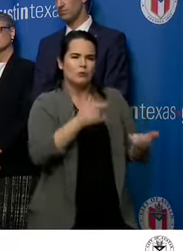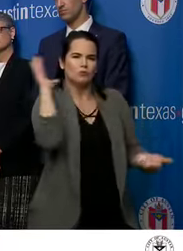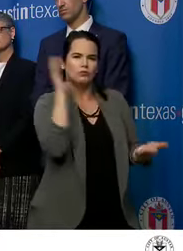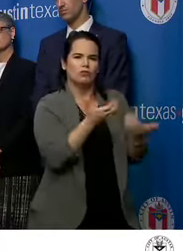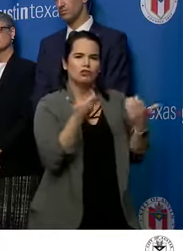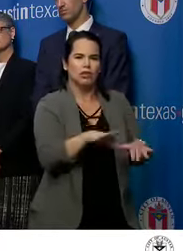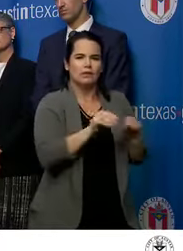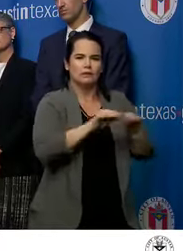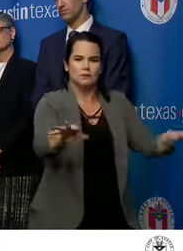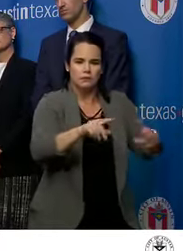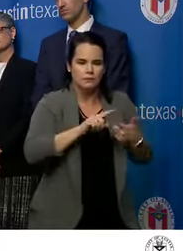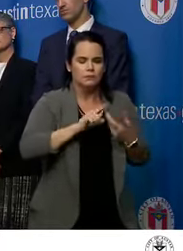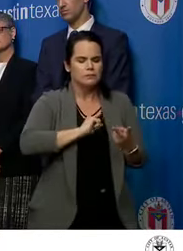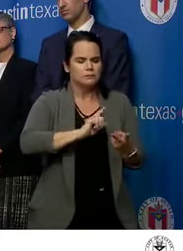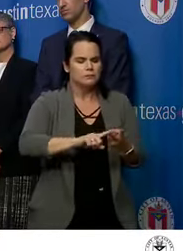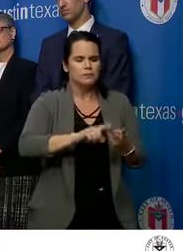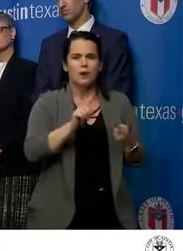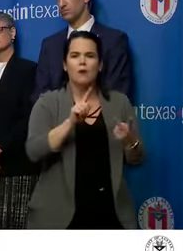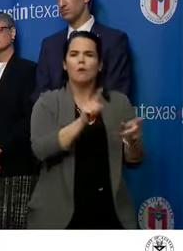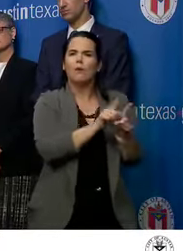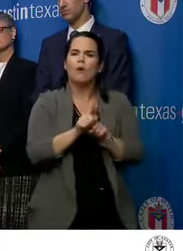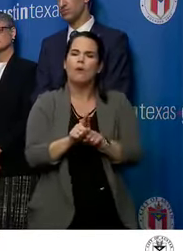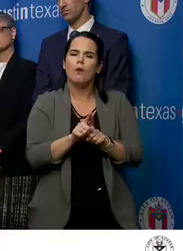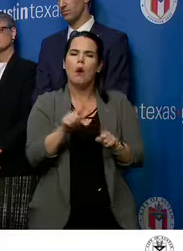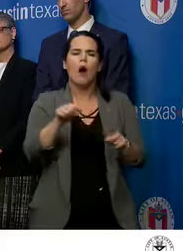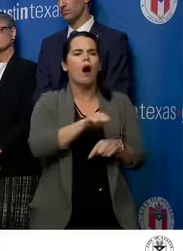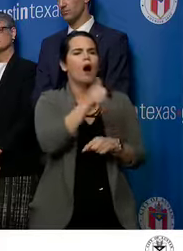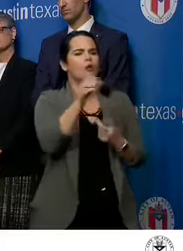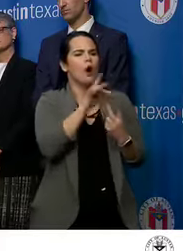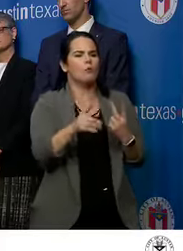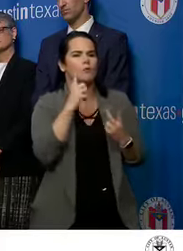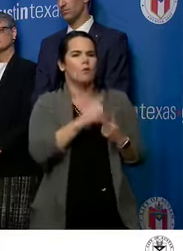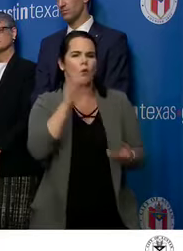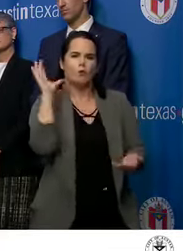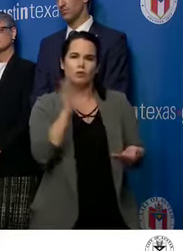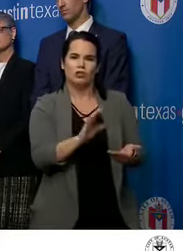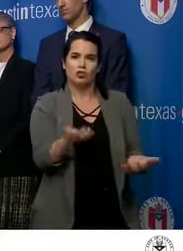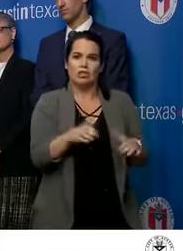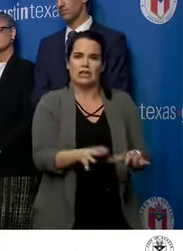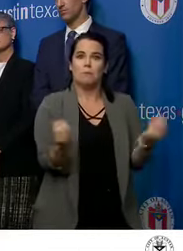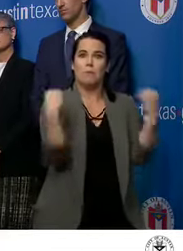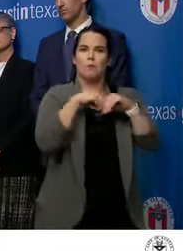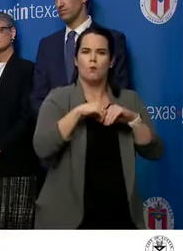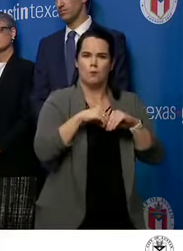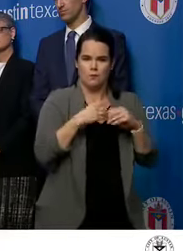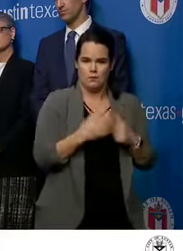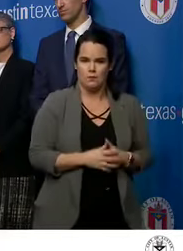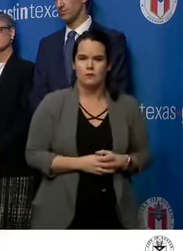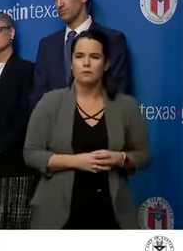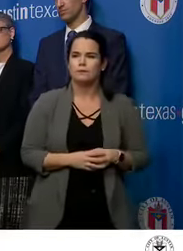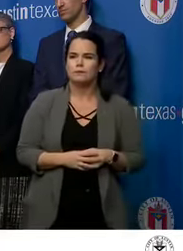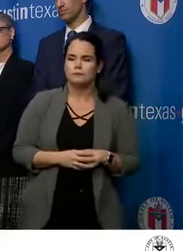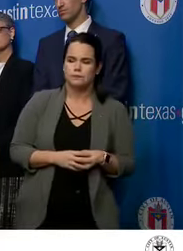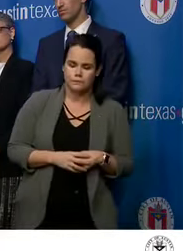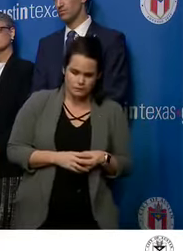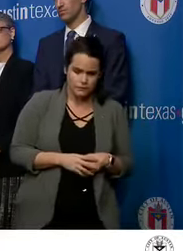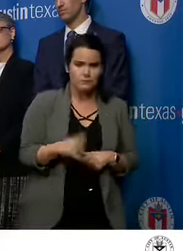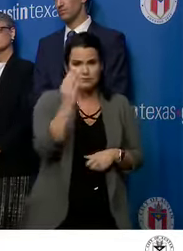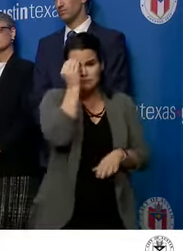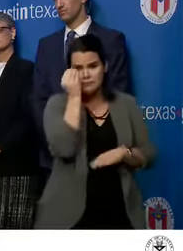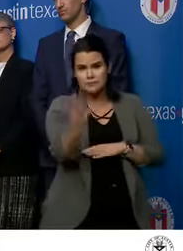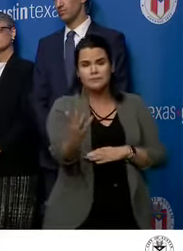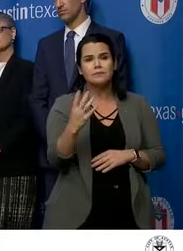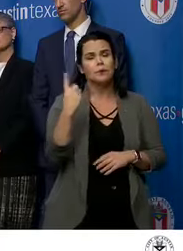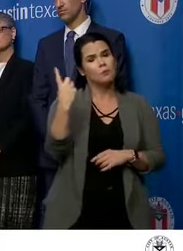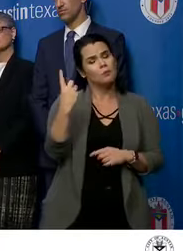other options are for providing further mitigation, meaning how can we further decrease the risk. I will tell you that one